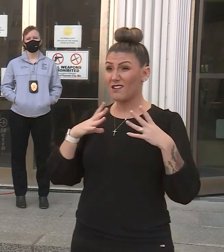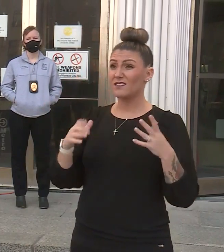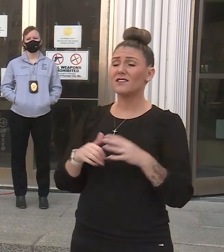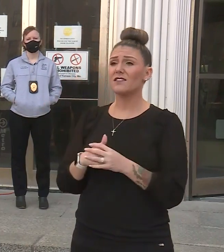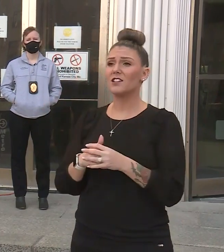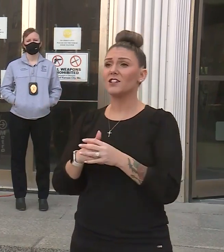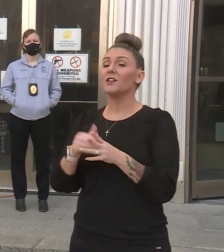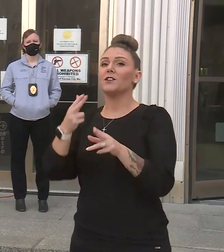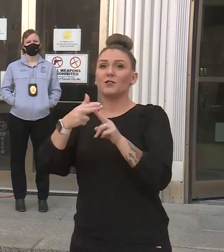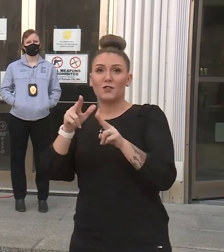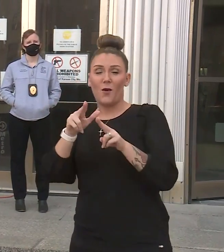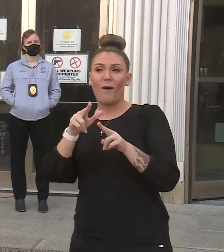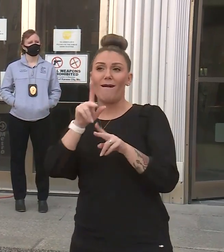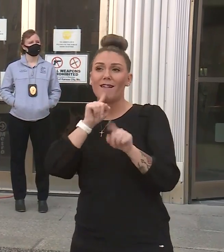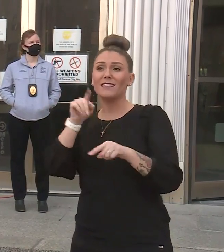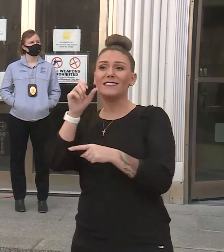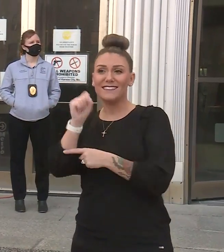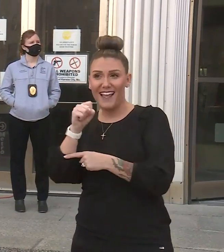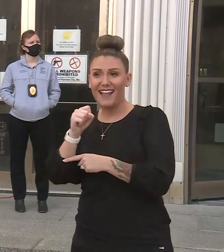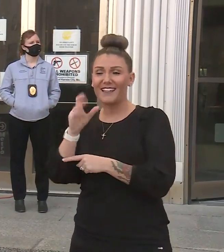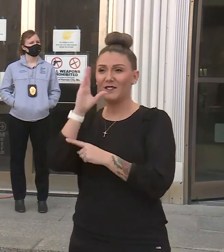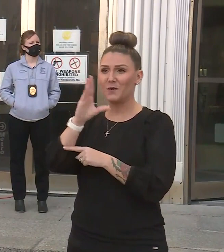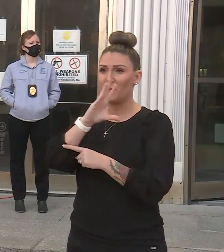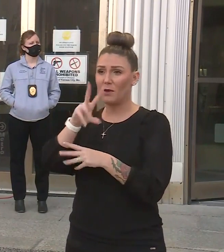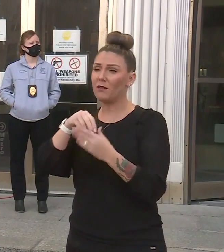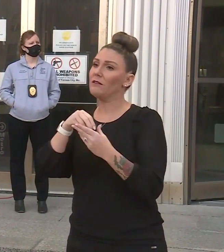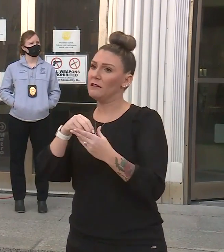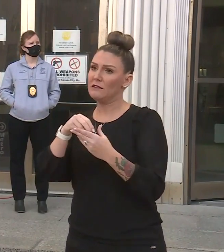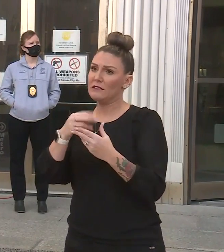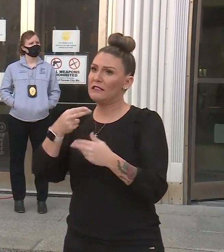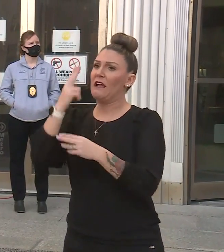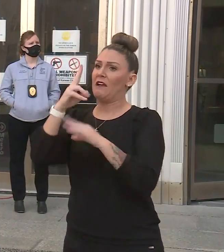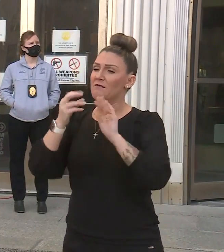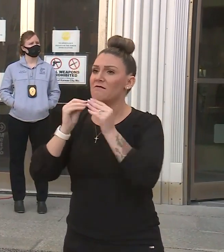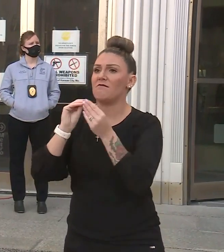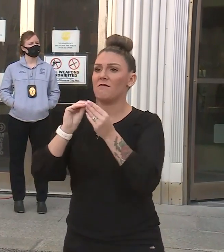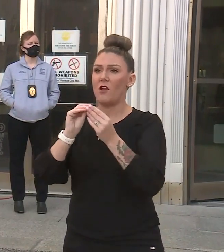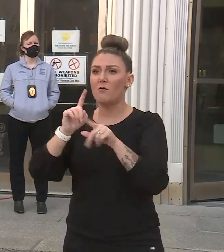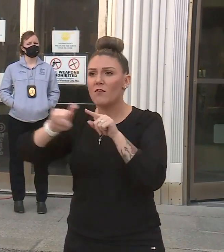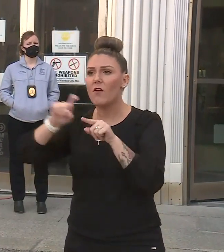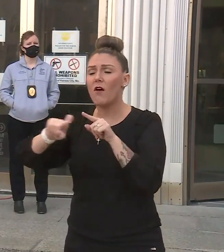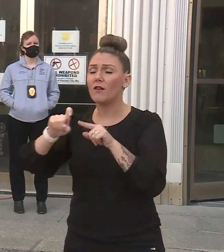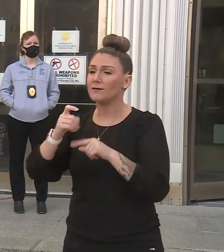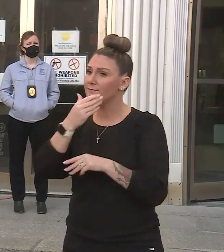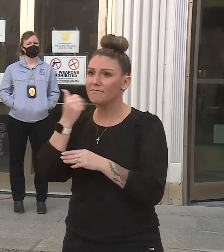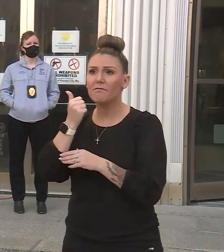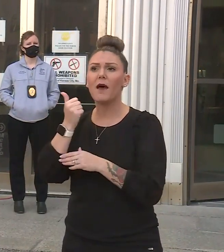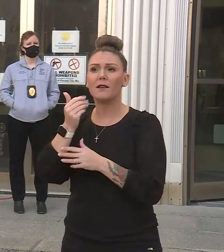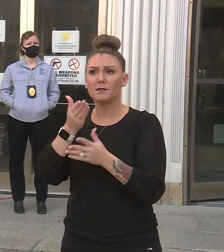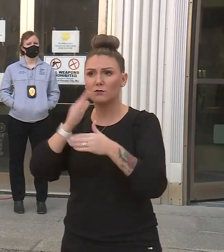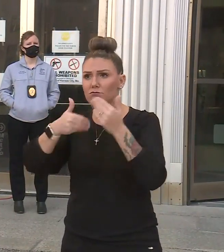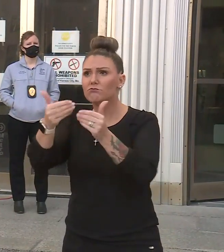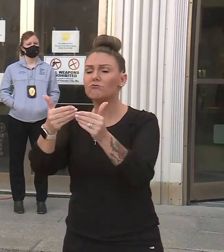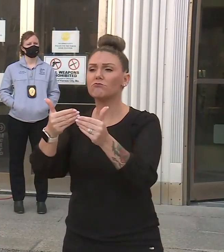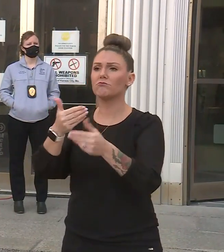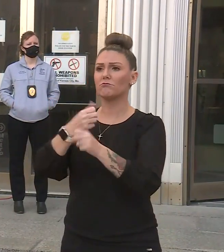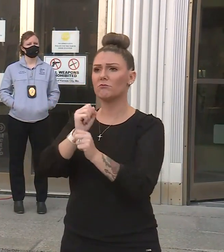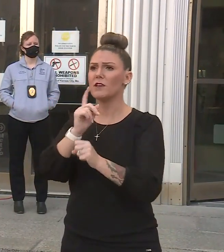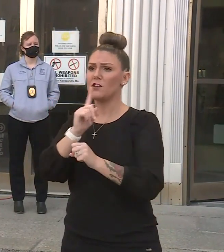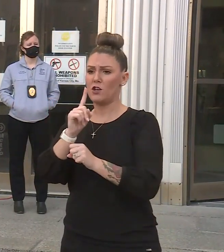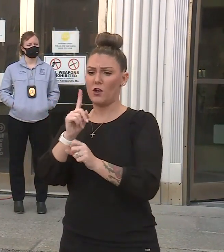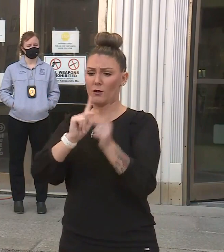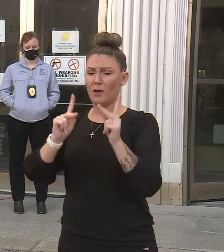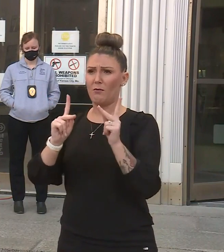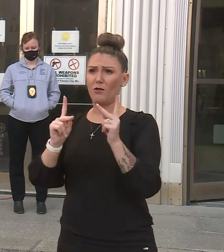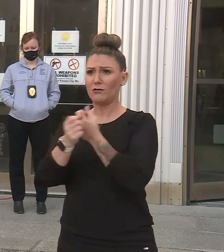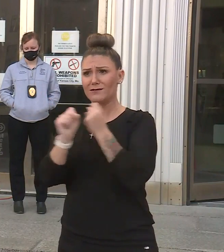Short answer is yes. We know there will be a significant volume. We'll do our best to get through them. Our job is to make sure people are safe. We don't